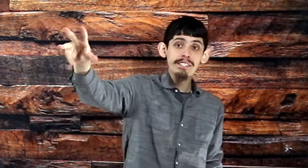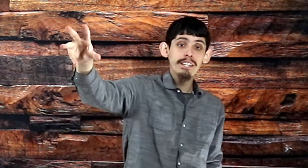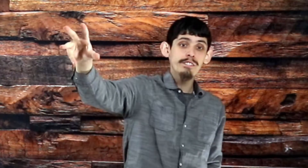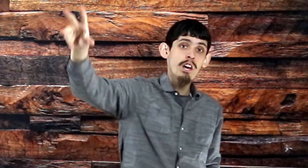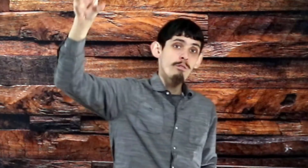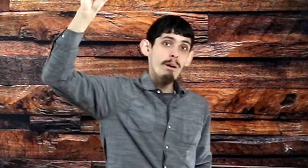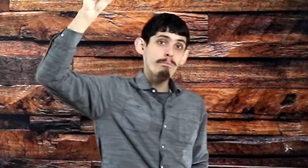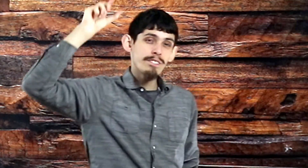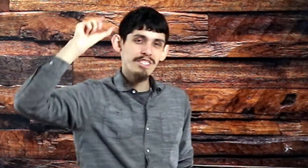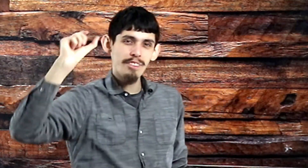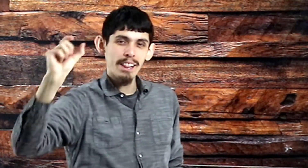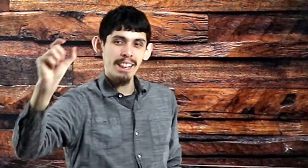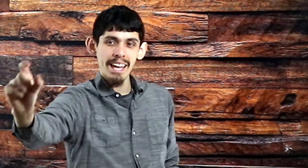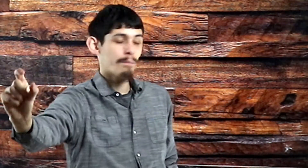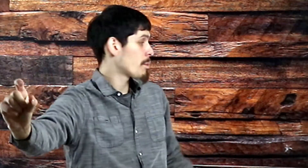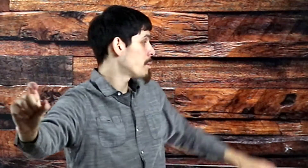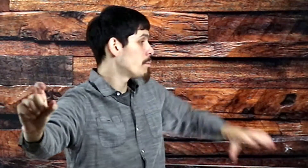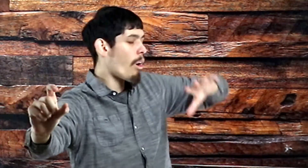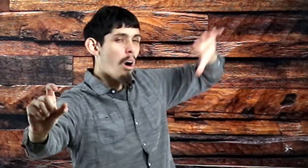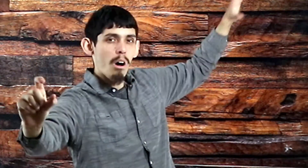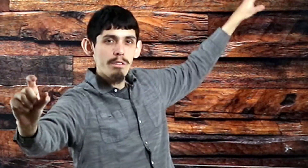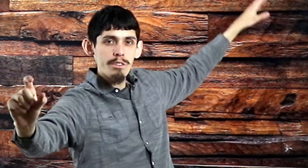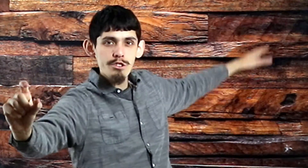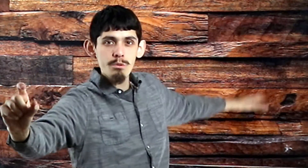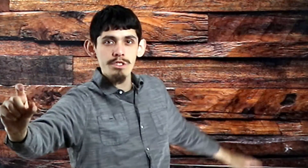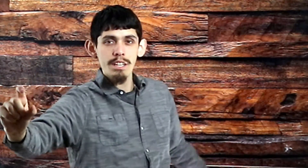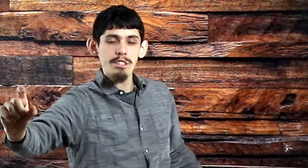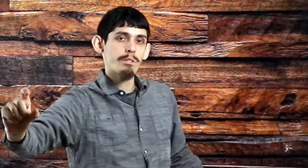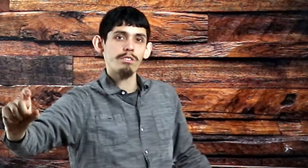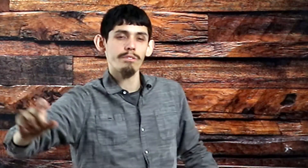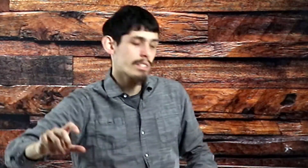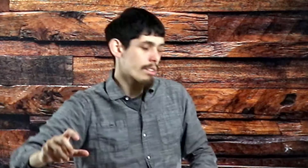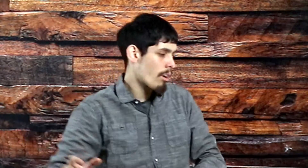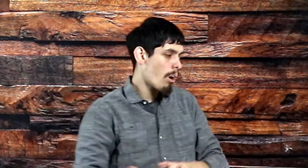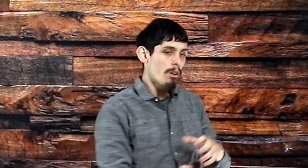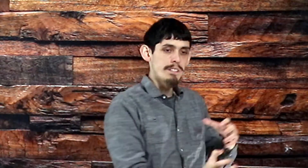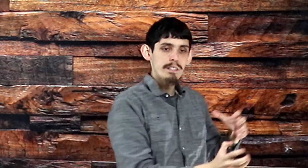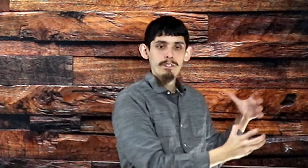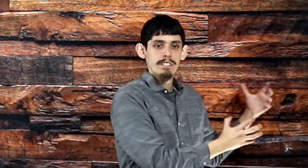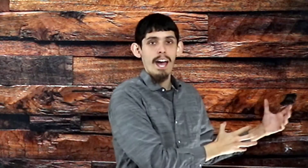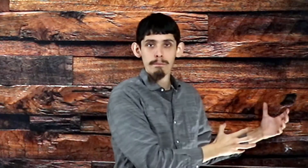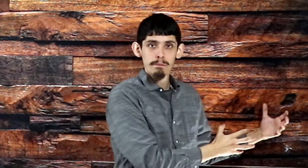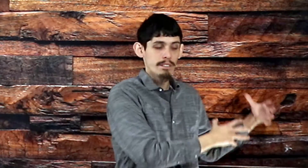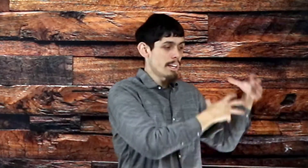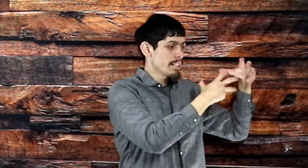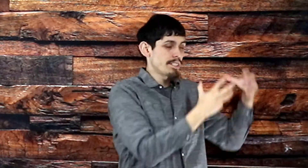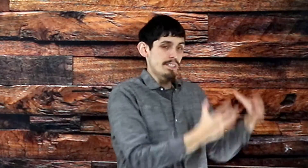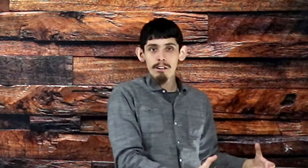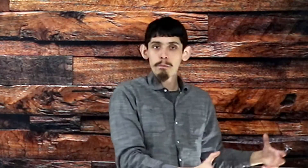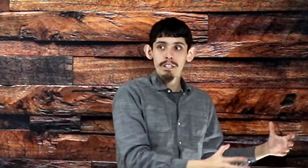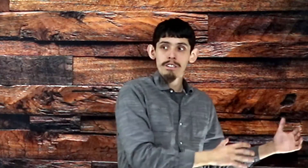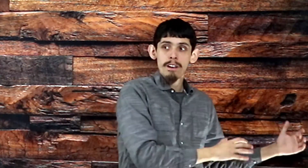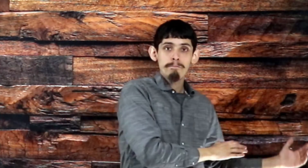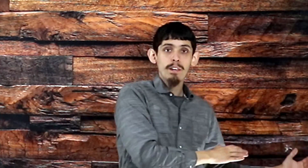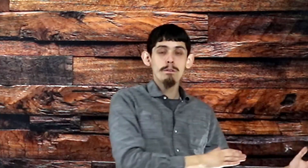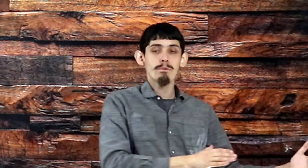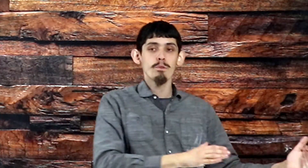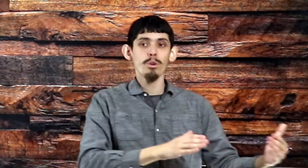represented the Lamb from whom all the Jewish sanctuary services, all the different types and ceremonies, they all pointed